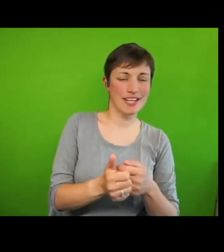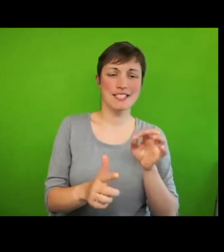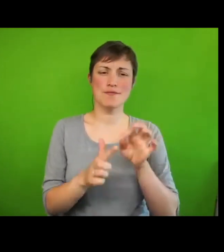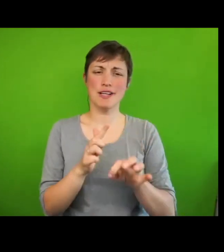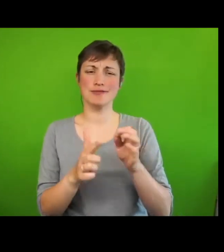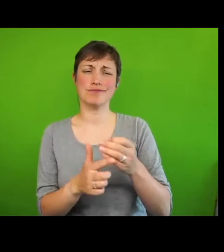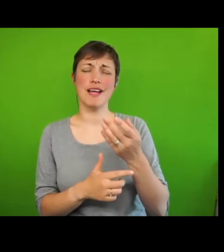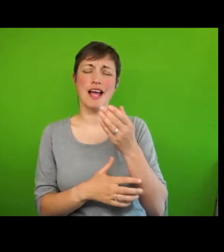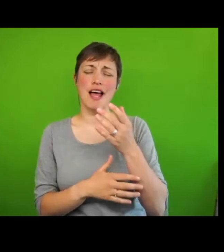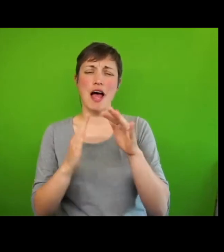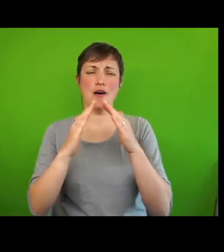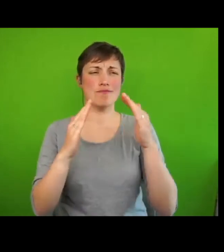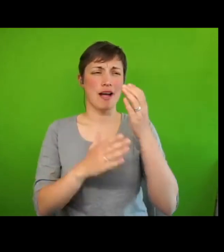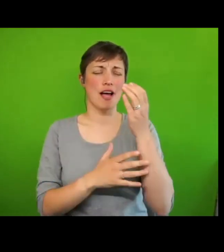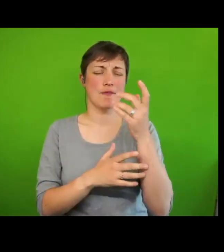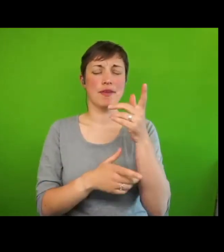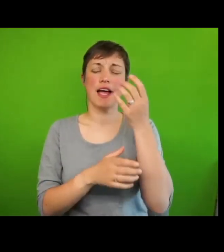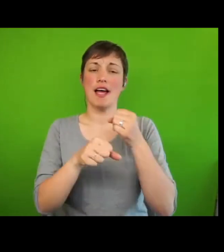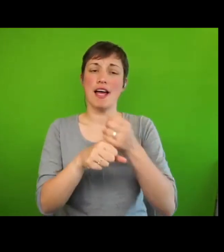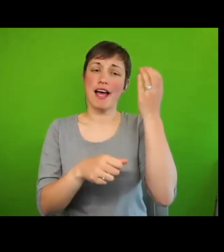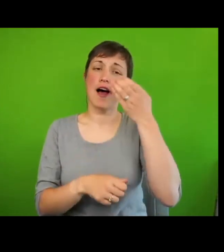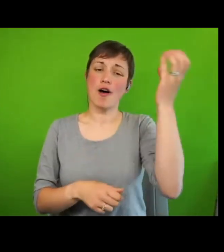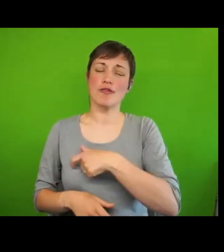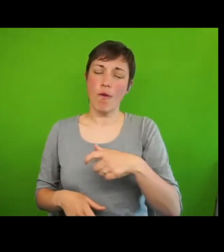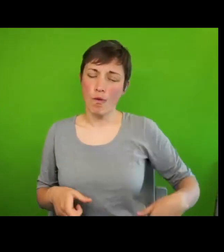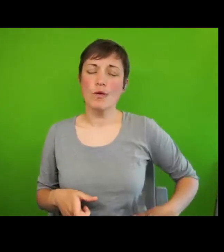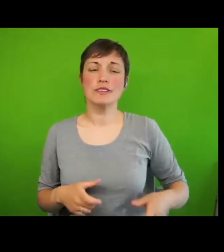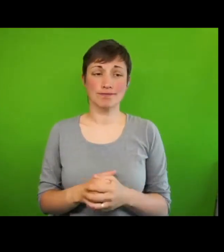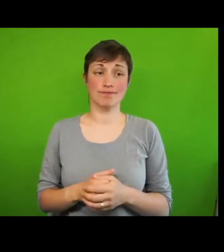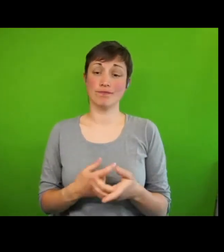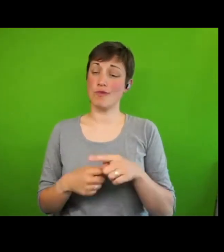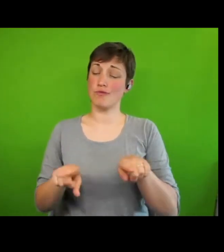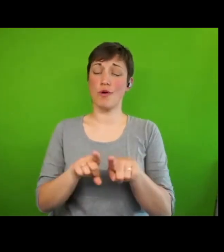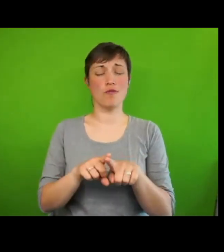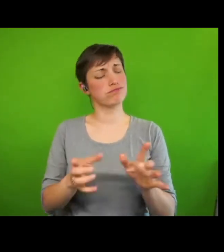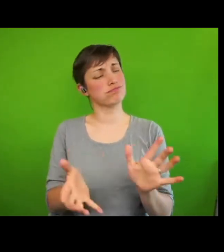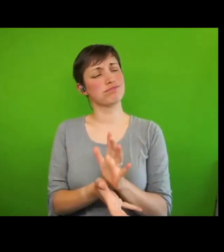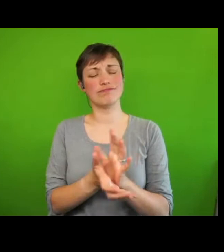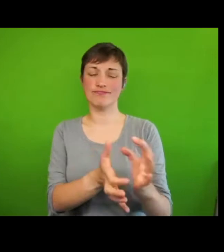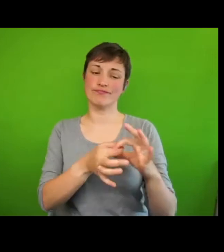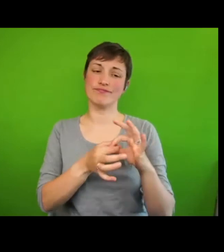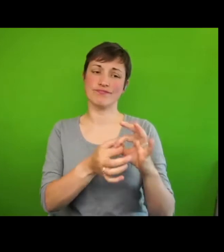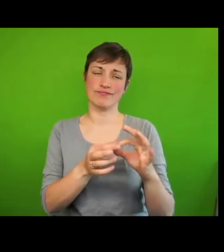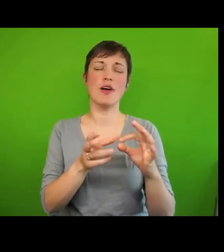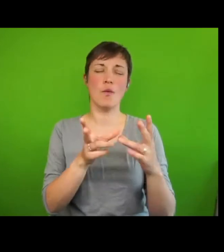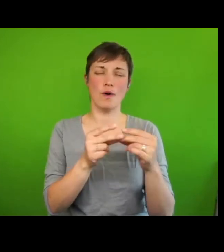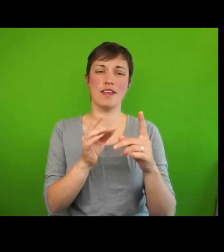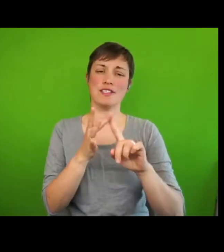goal. We are pleased to be co-hosting this lecture with the JRF.